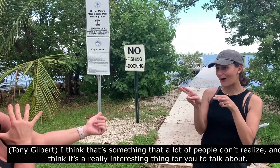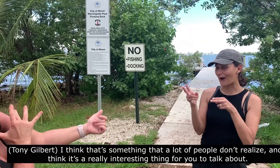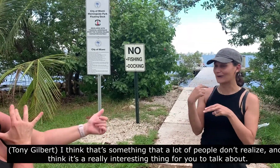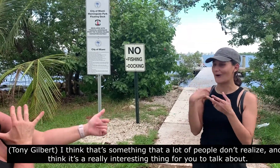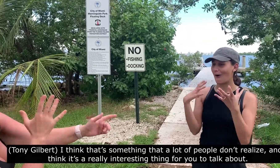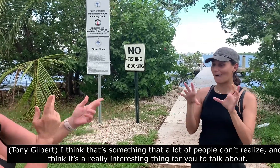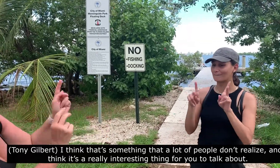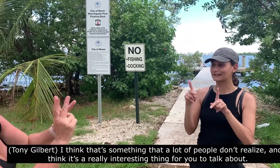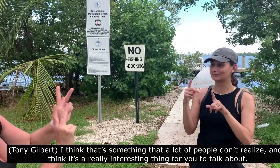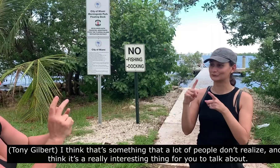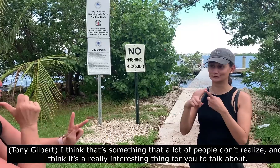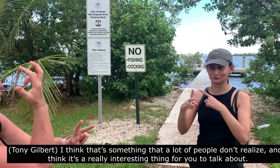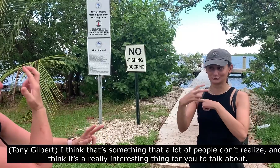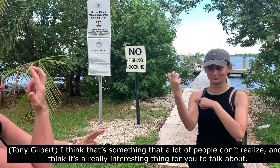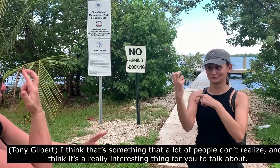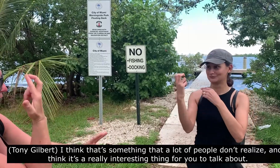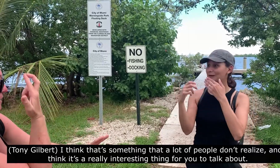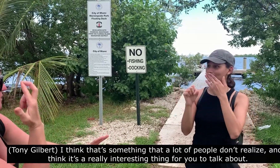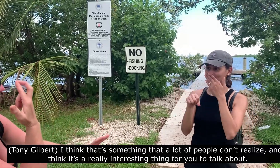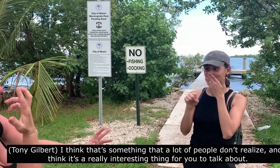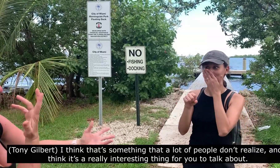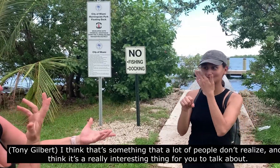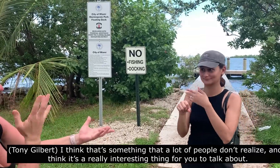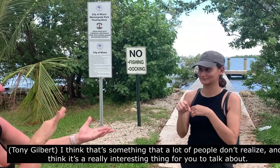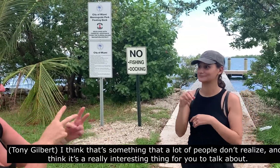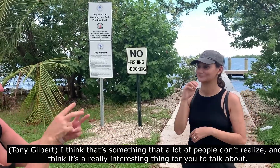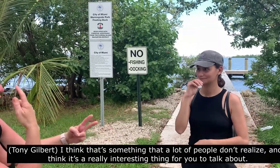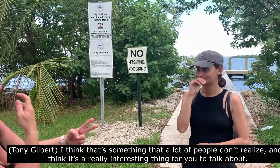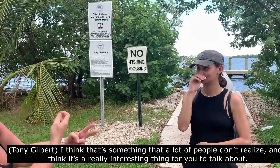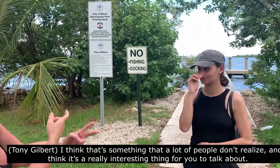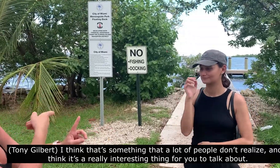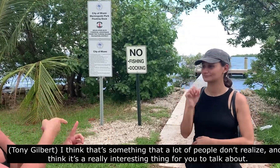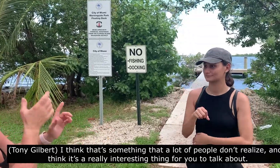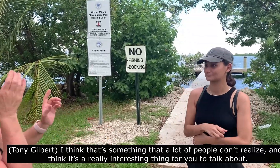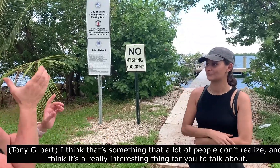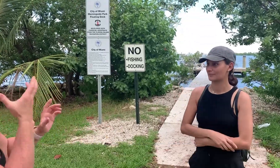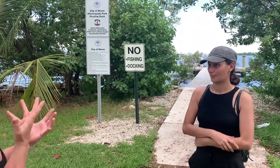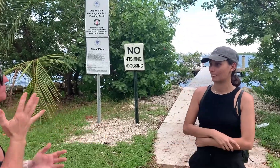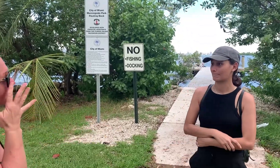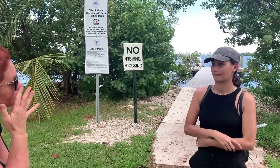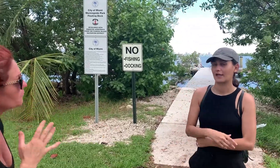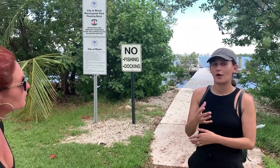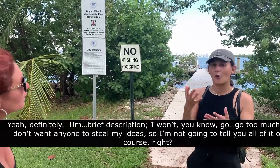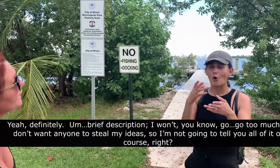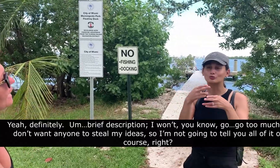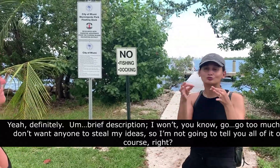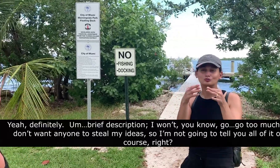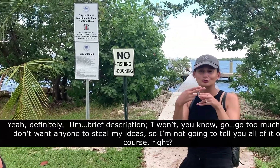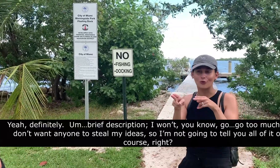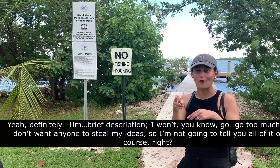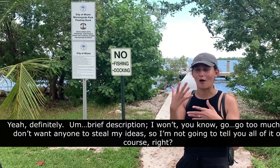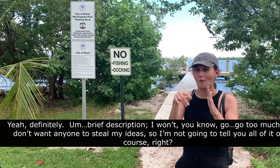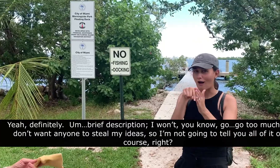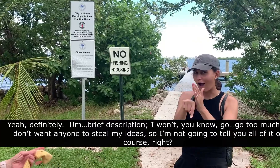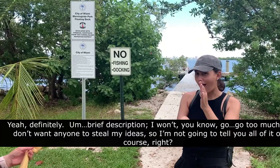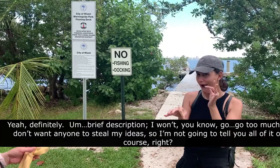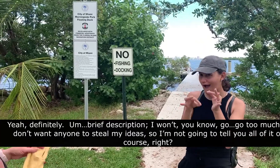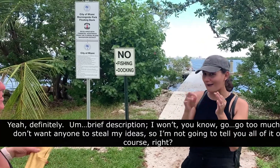realize. And I think it's a really interesting thing for you to talk about. Yeah, definitely. A brief description.